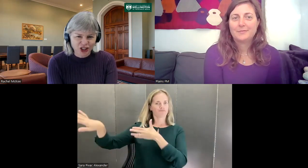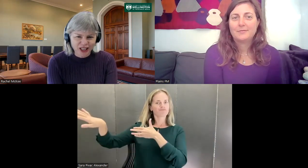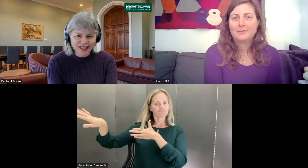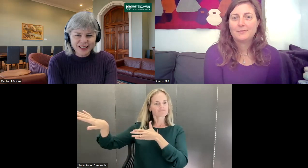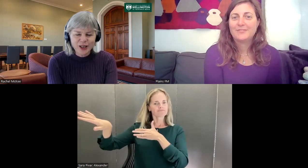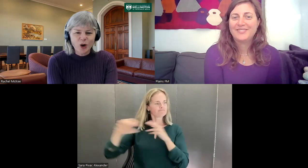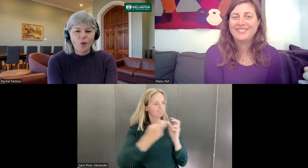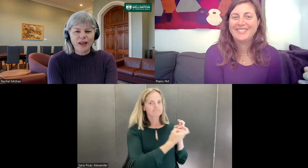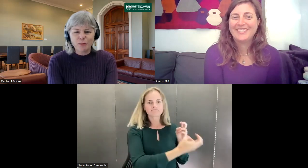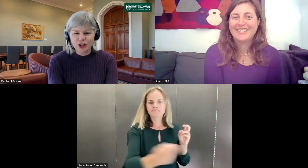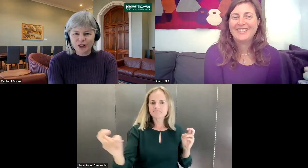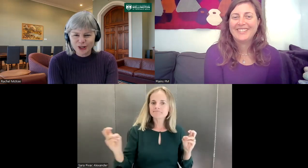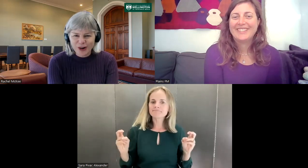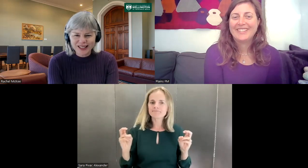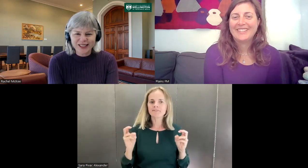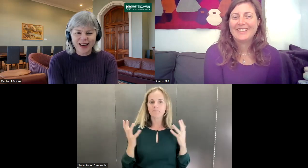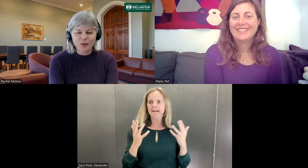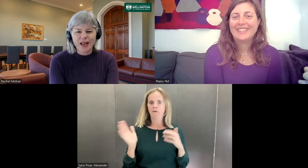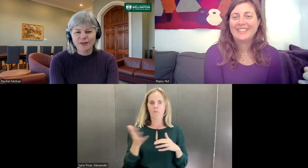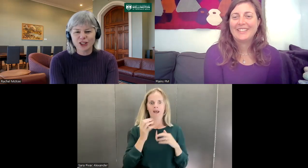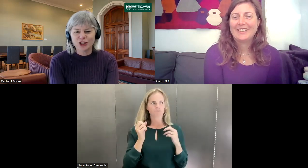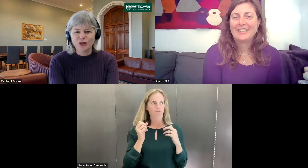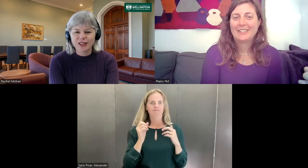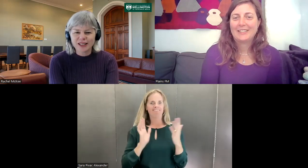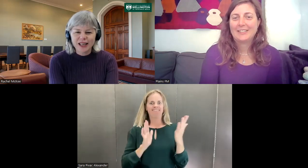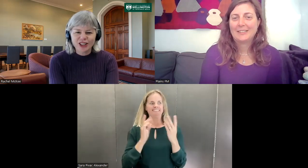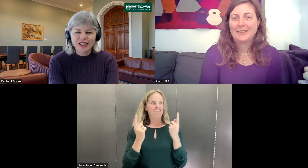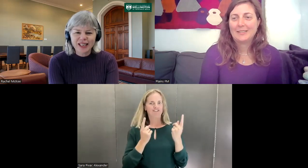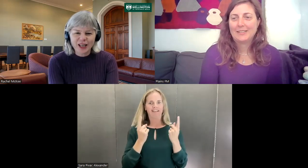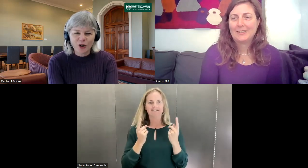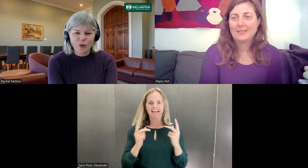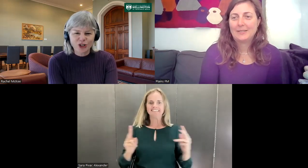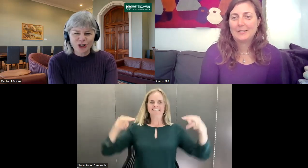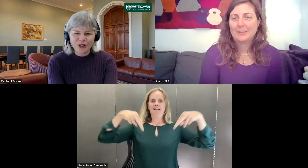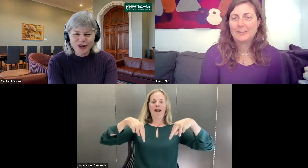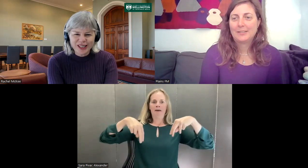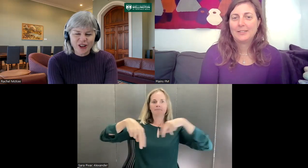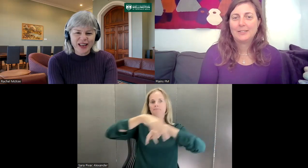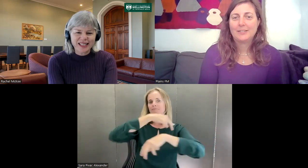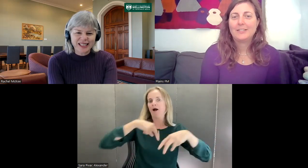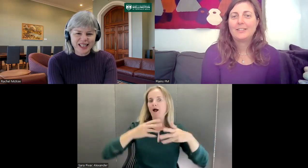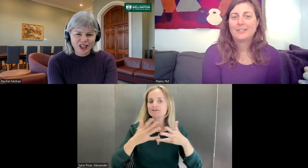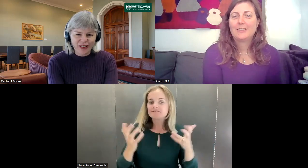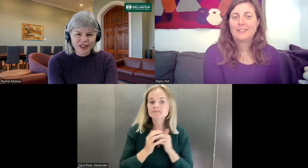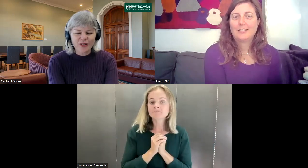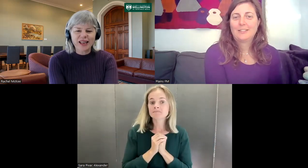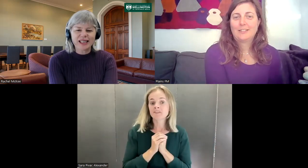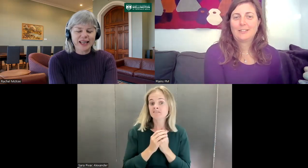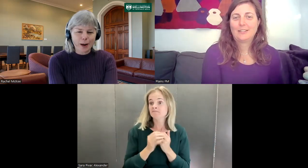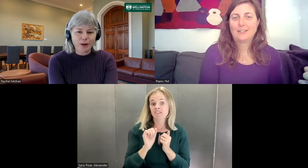chairs. We push those to one side and we have the students students just sitting in a horseshoe so they can see each other so they can get up and